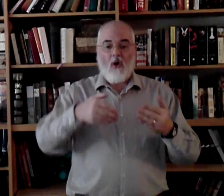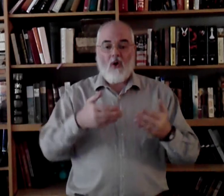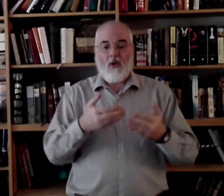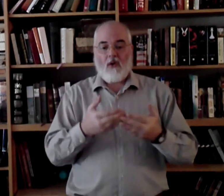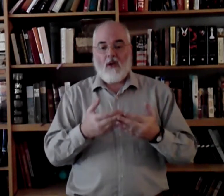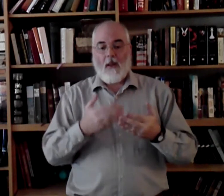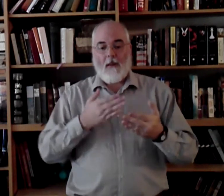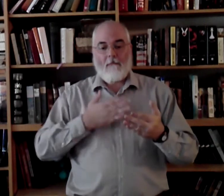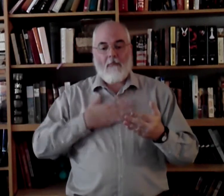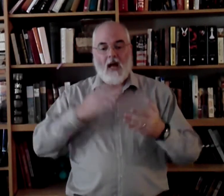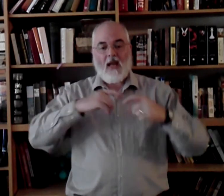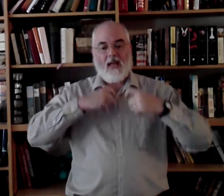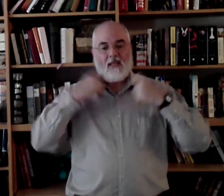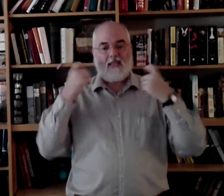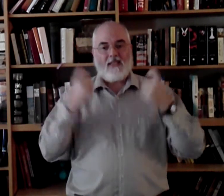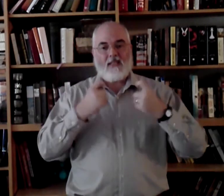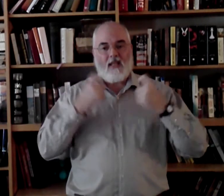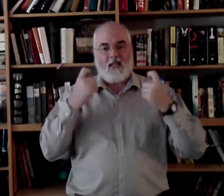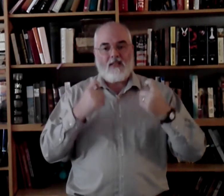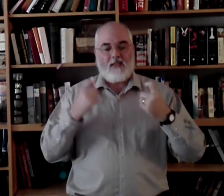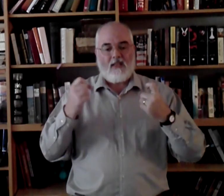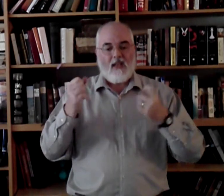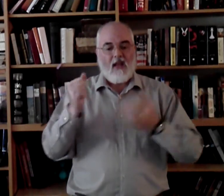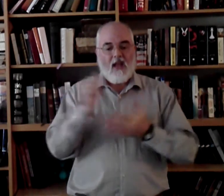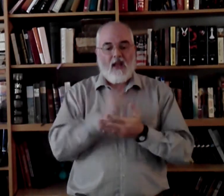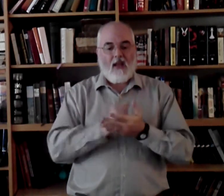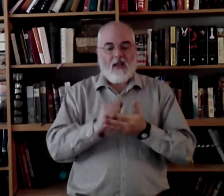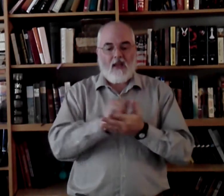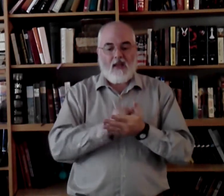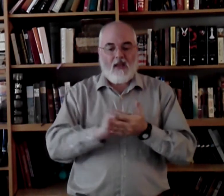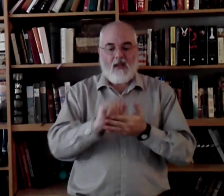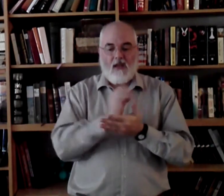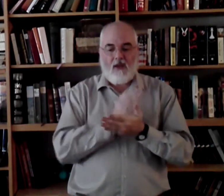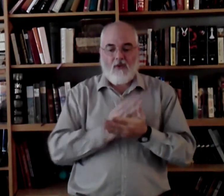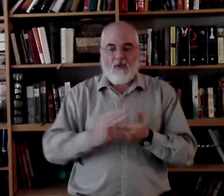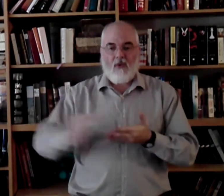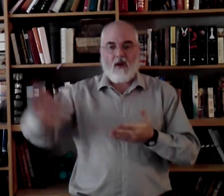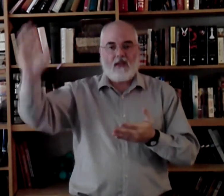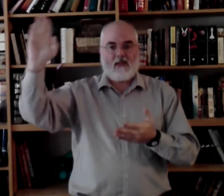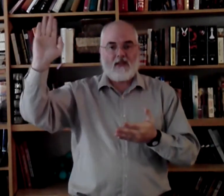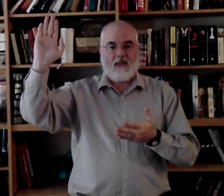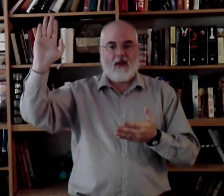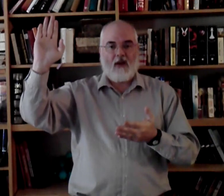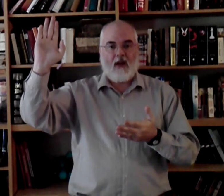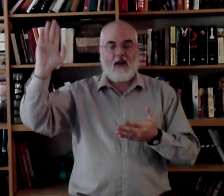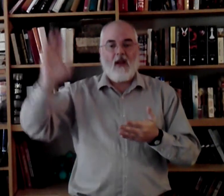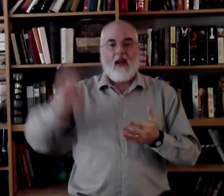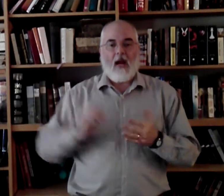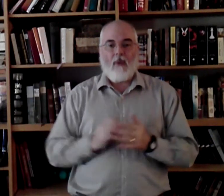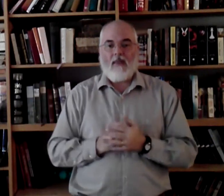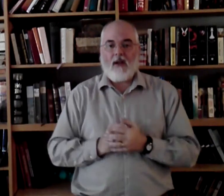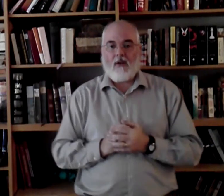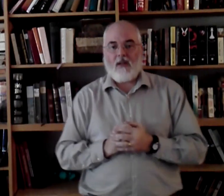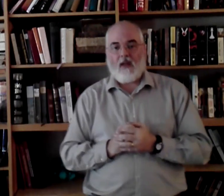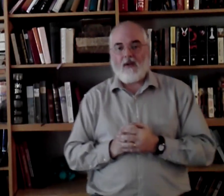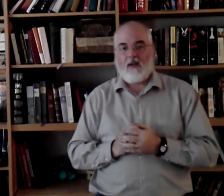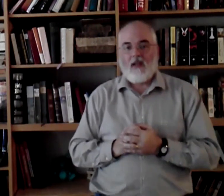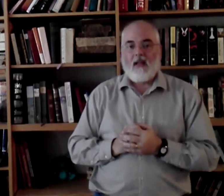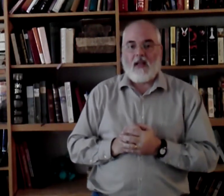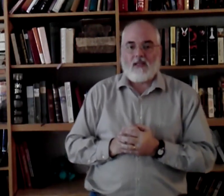my sins erase. All right. I ran that all together. Let's look